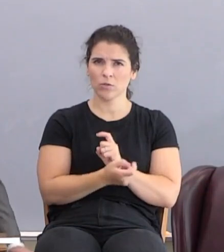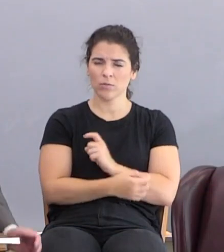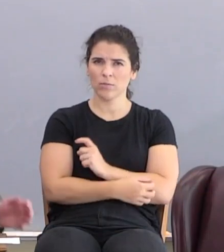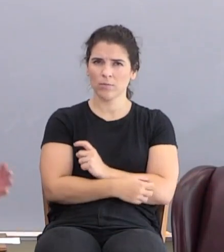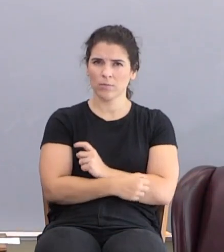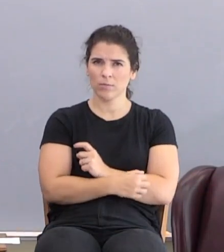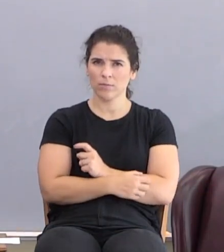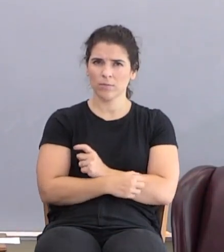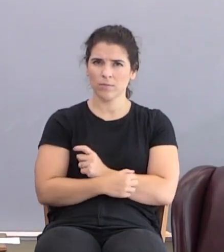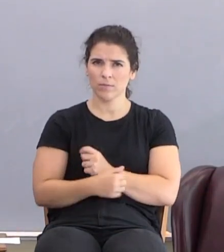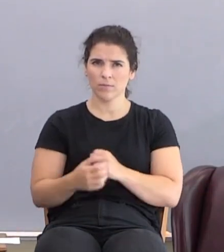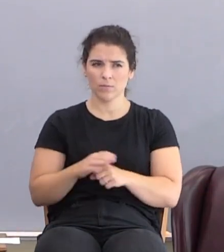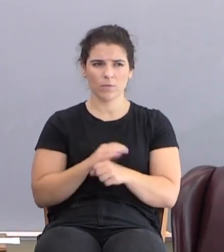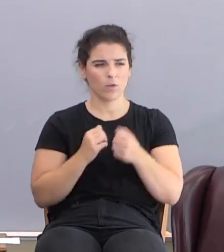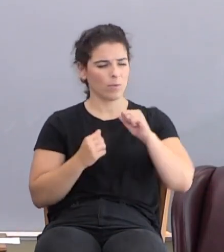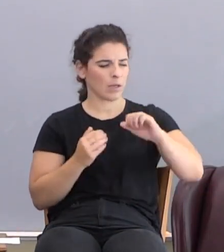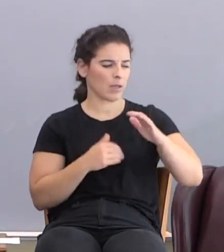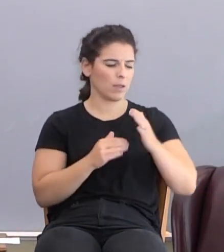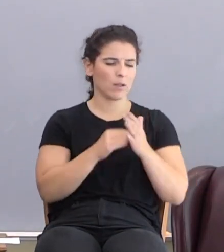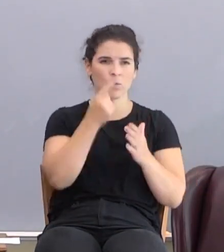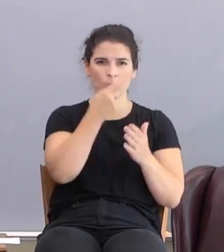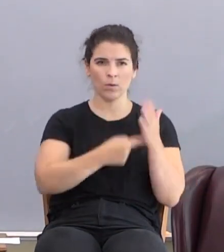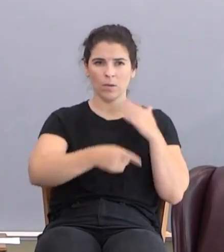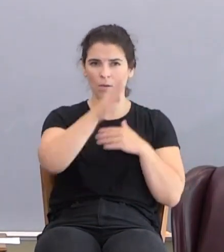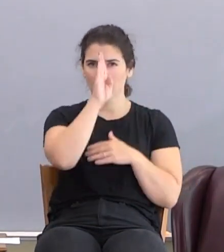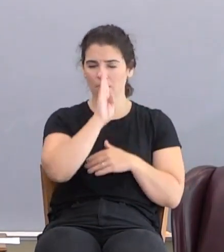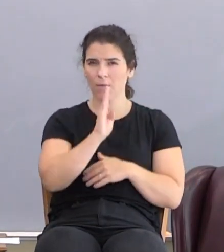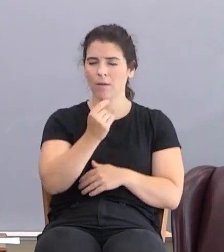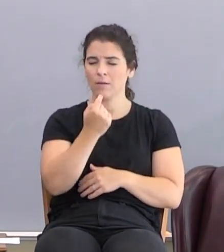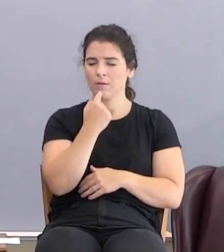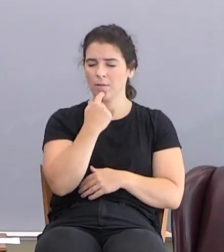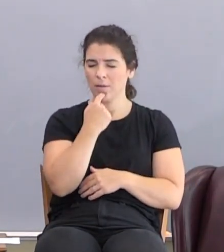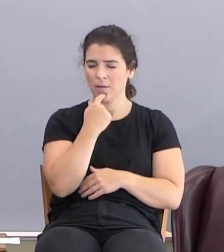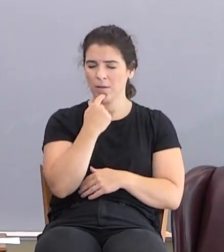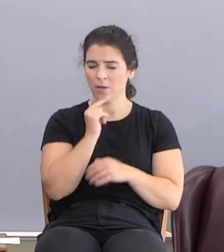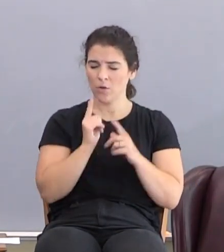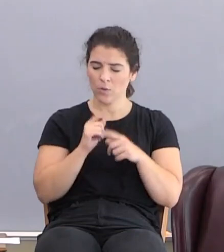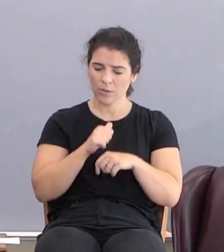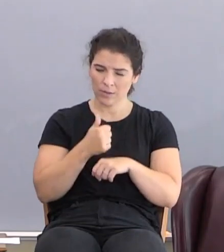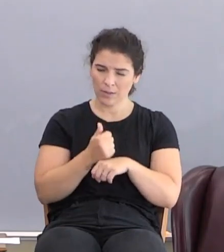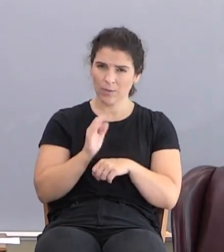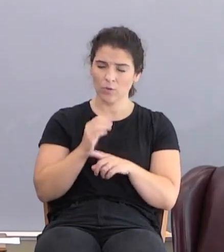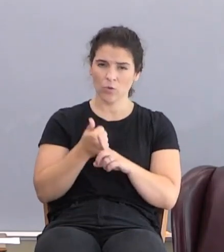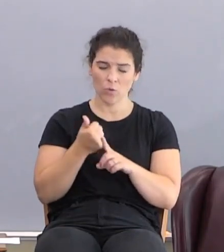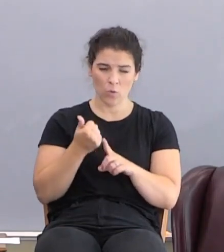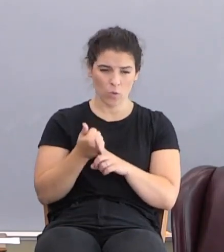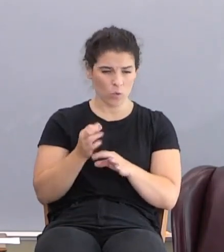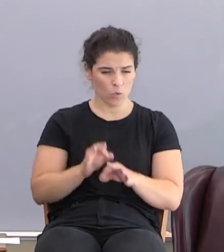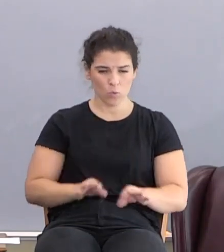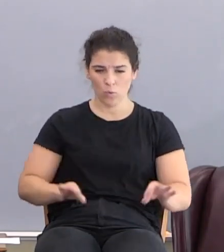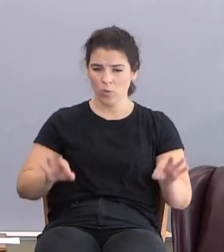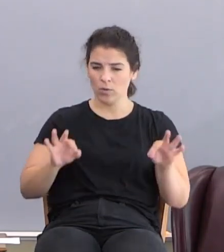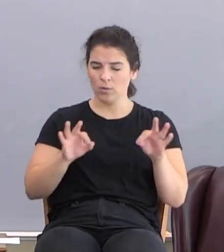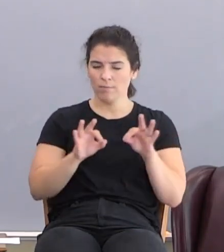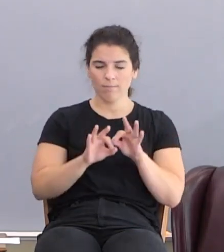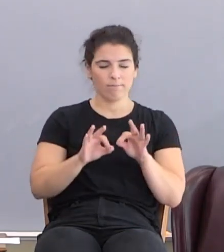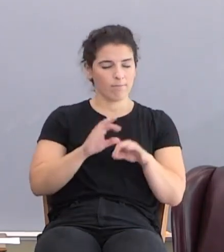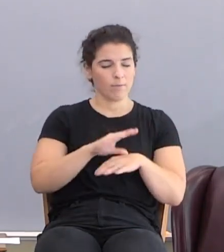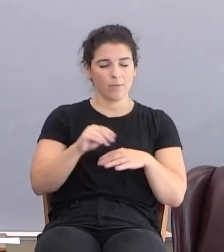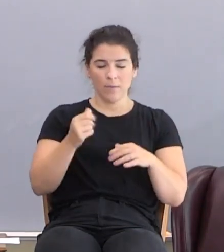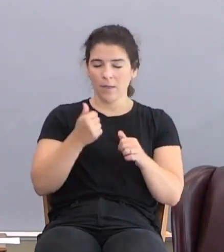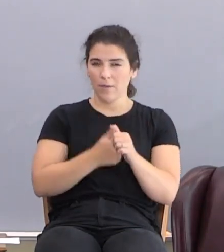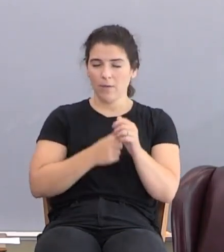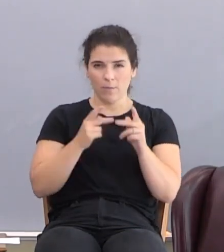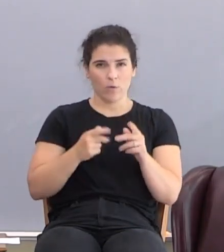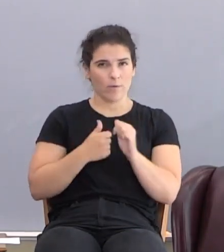Total rebellion against what God says. Going about to establish your own righteousness, your own worthiness to be, and everybody follows